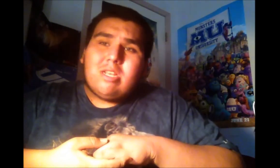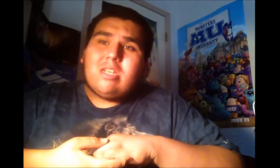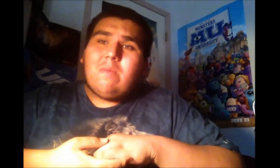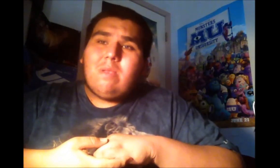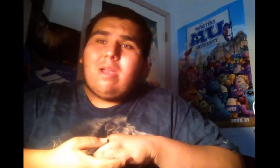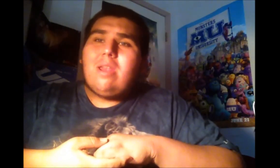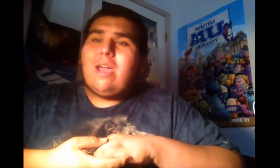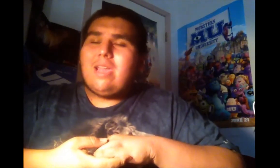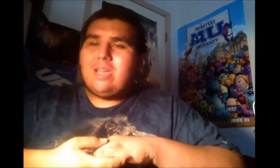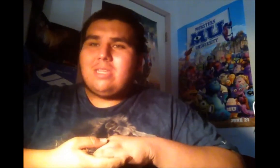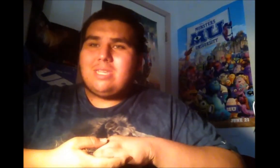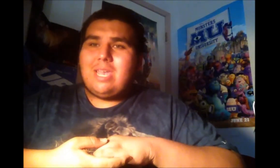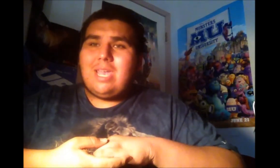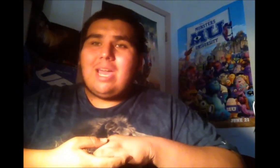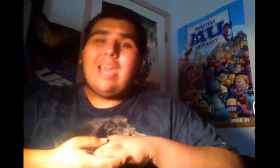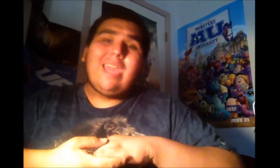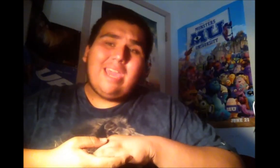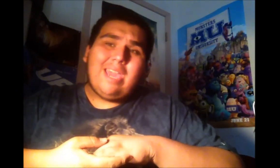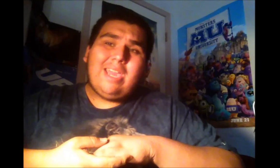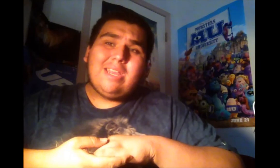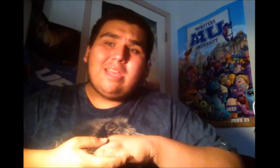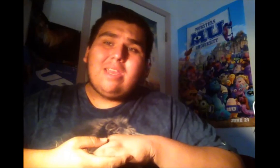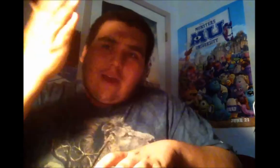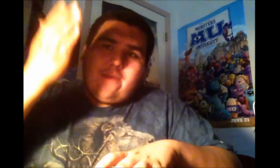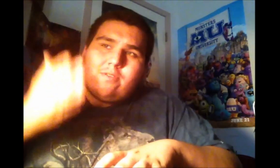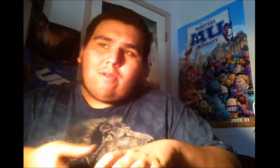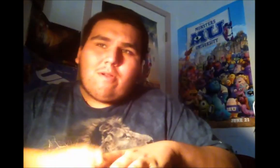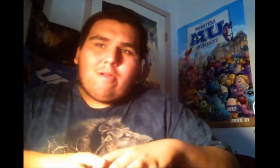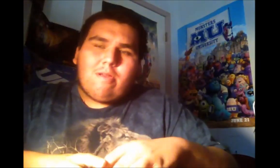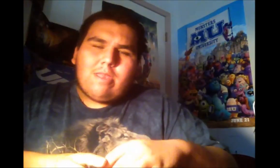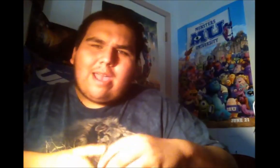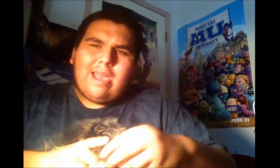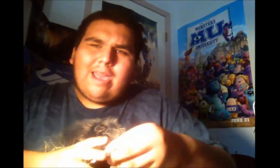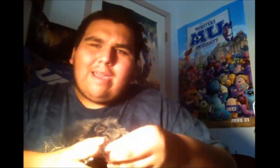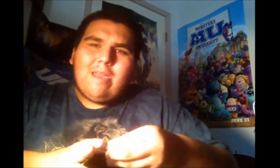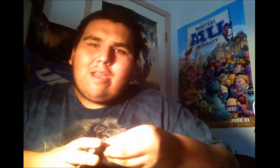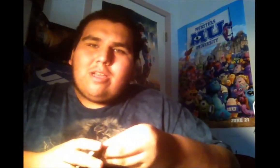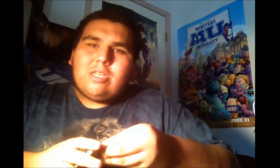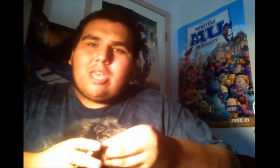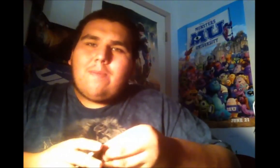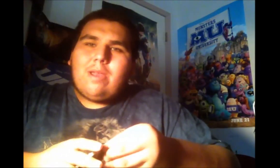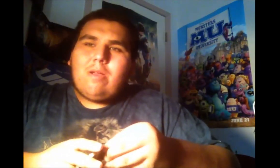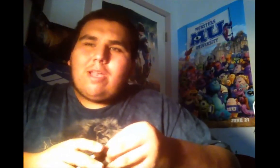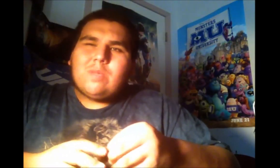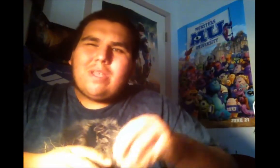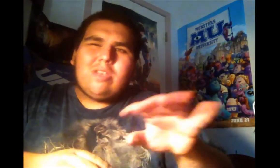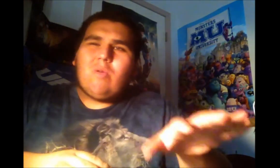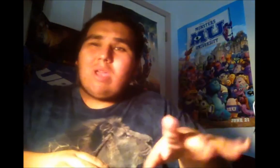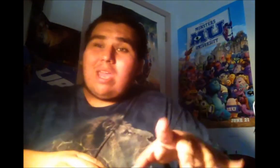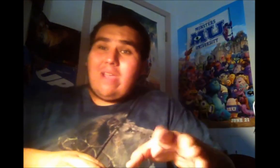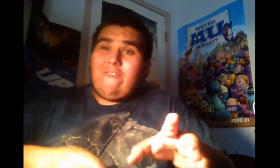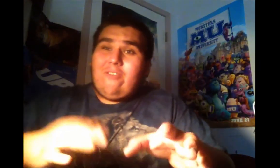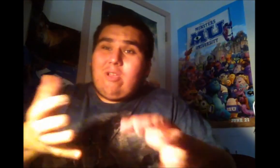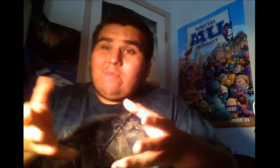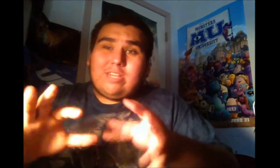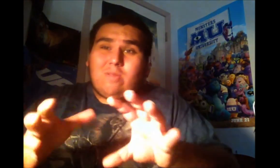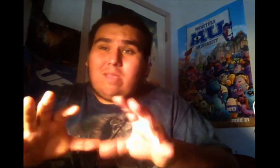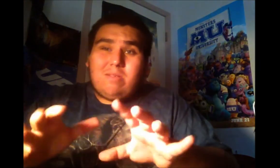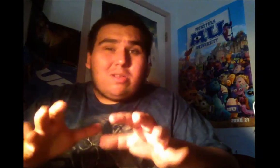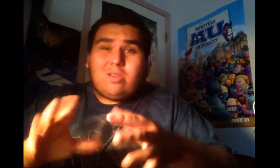Night Shyamalan I could say I hated After Earth. I just came in expecting an okay film. The trailers looked